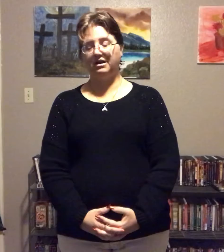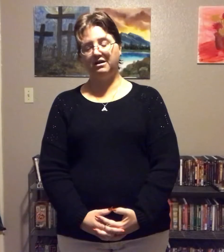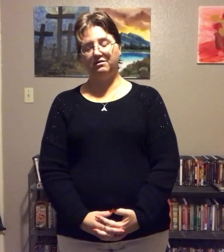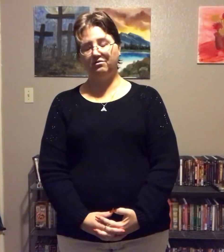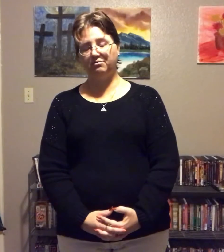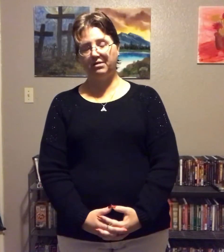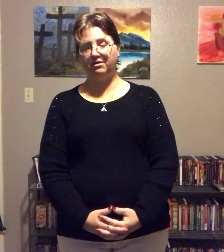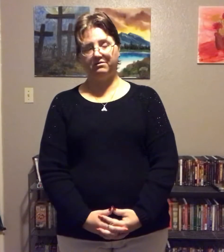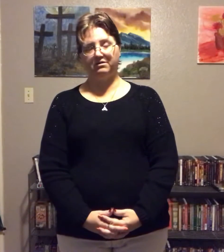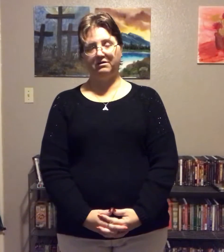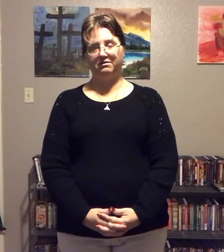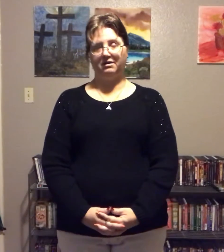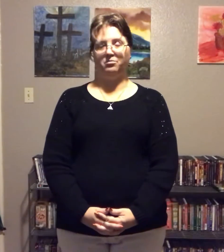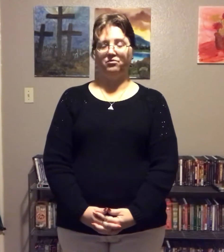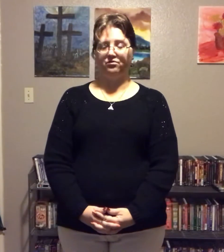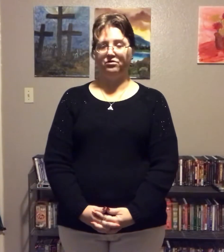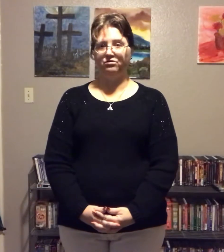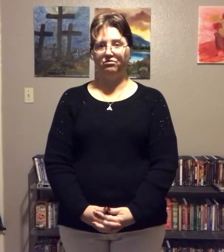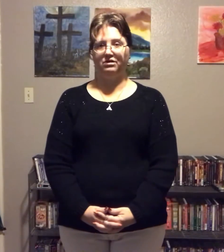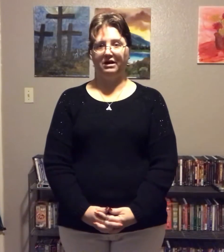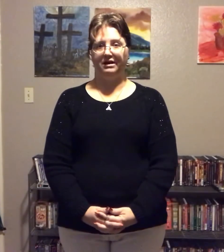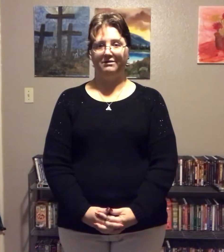can't use a baby as an example for a certain diet.